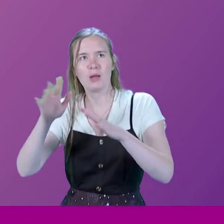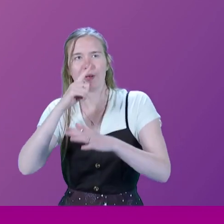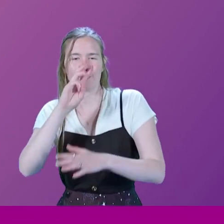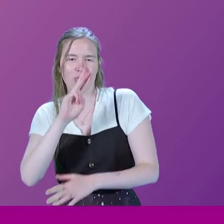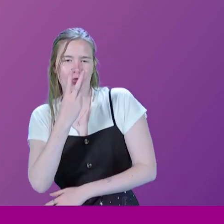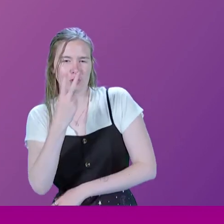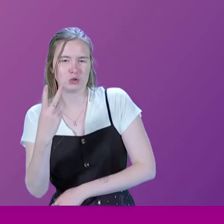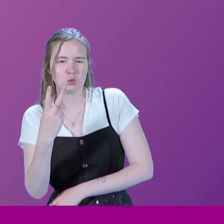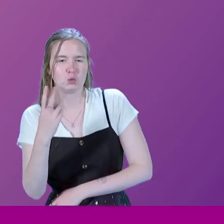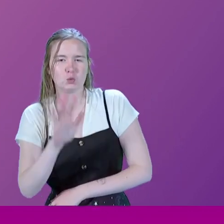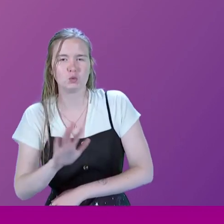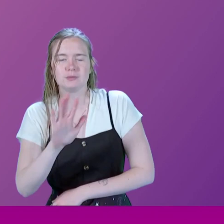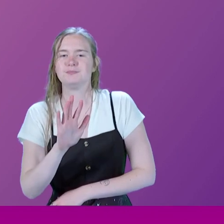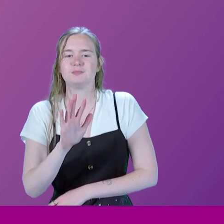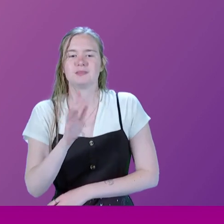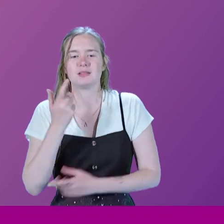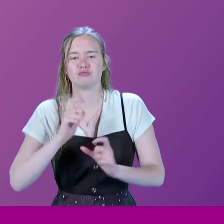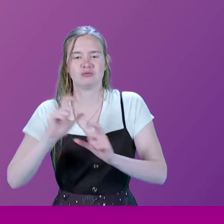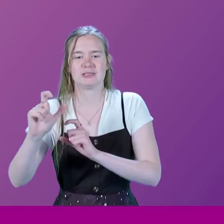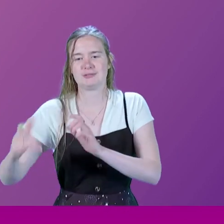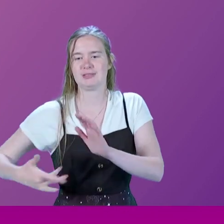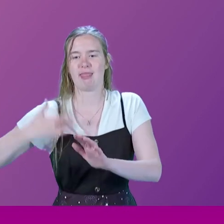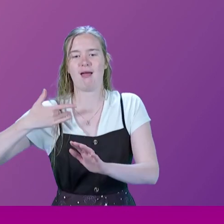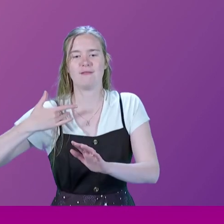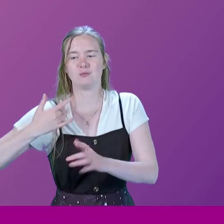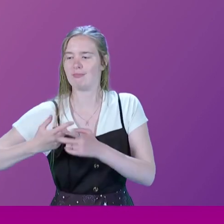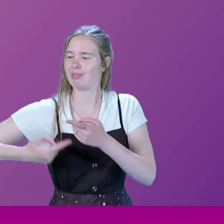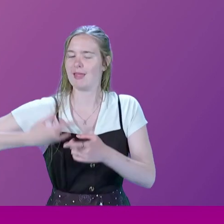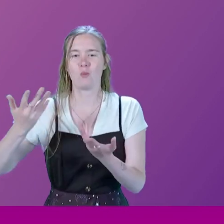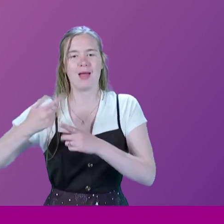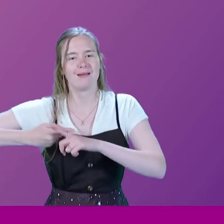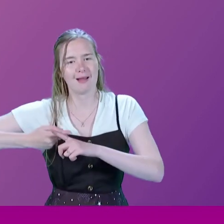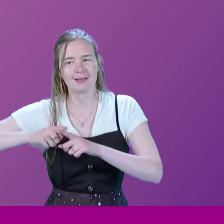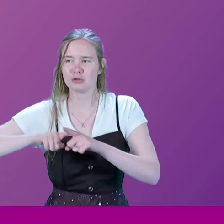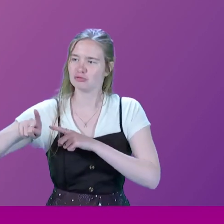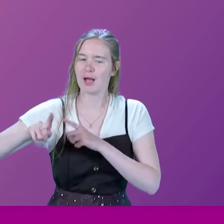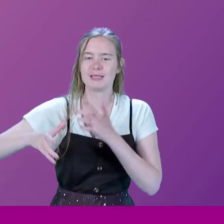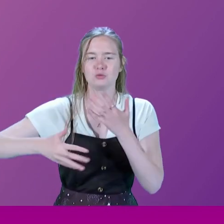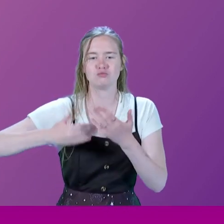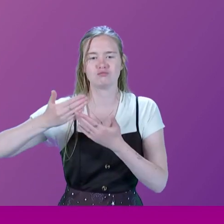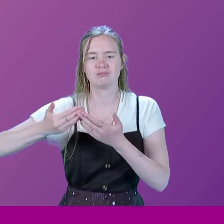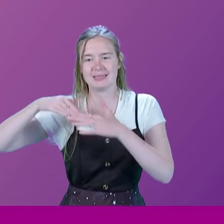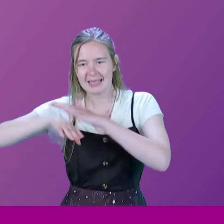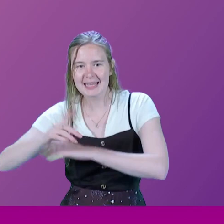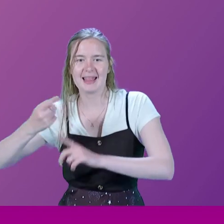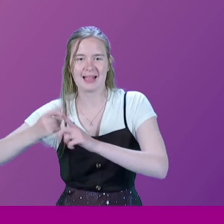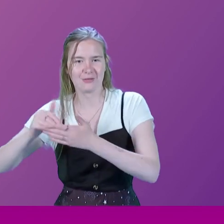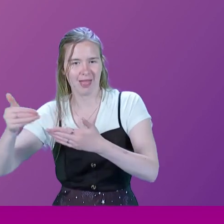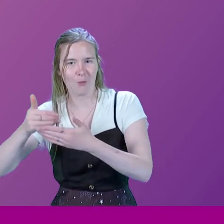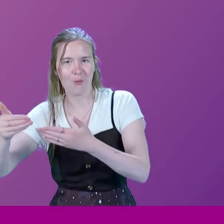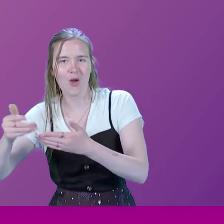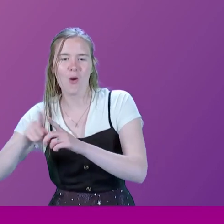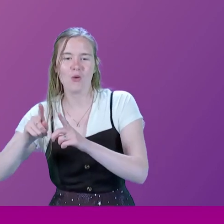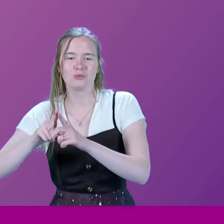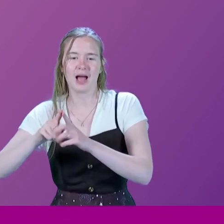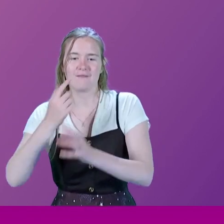32 or 33, and the rest of his life, which was living in England, trying to live in the English language and